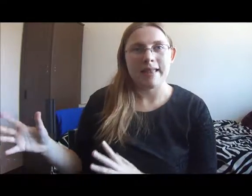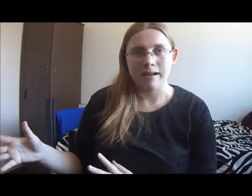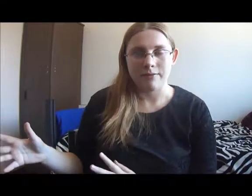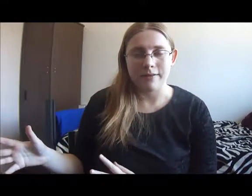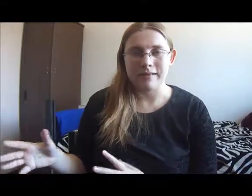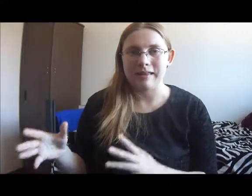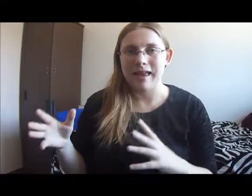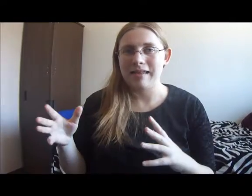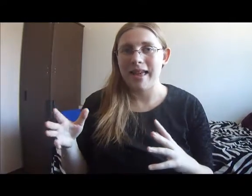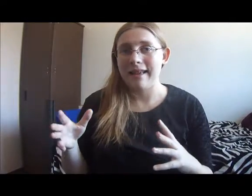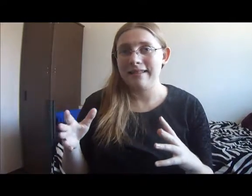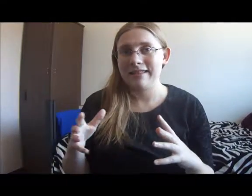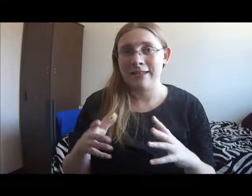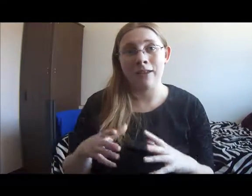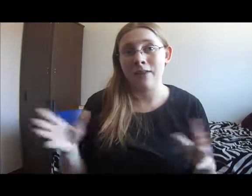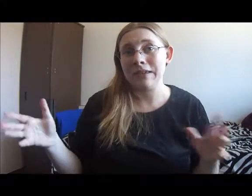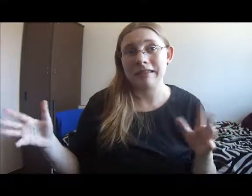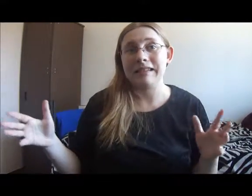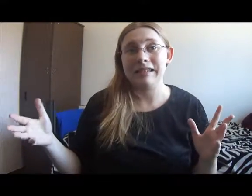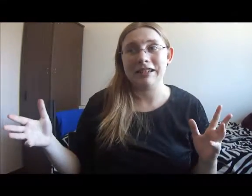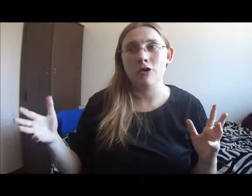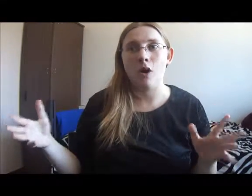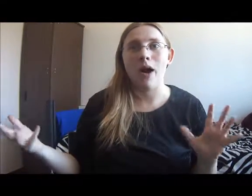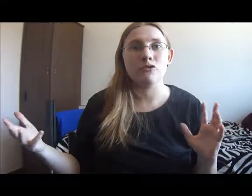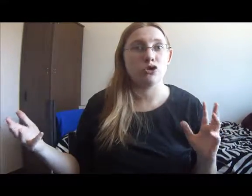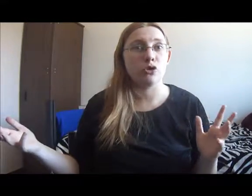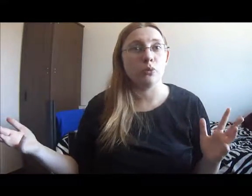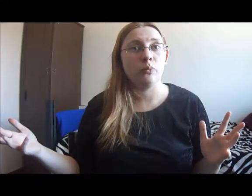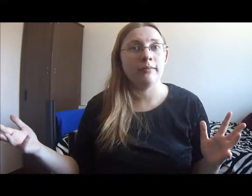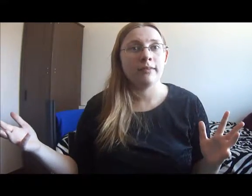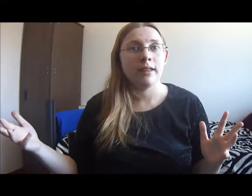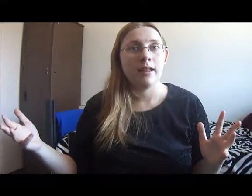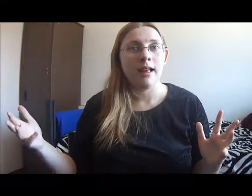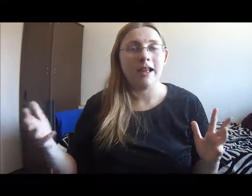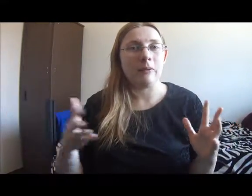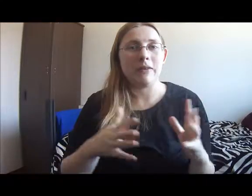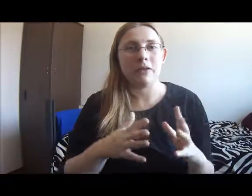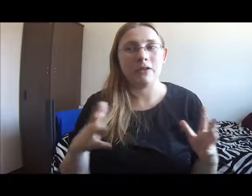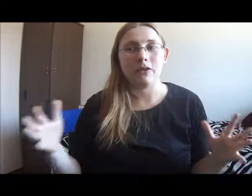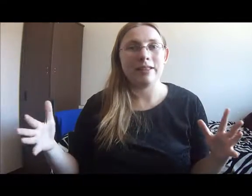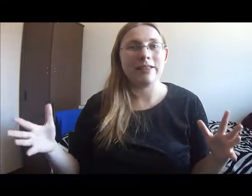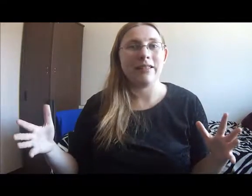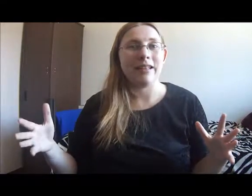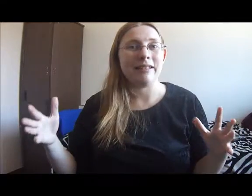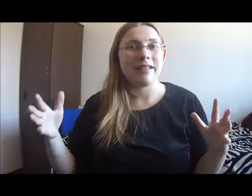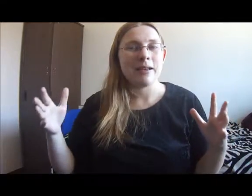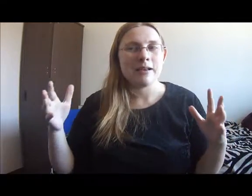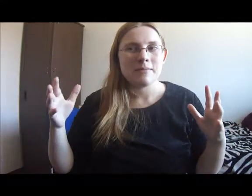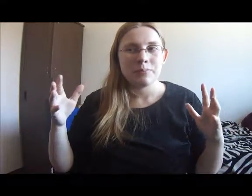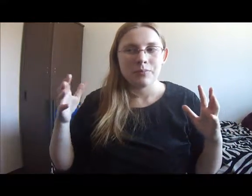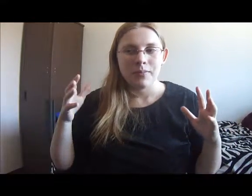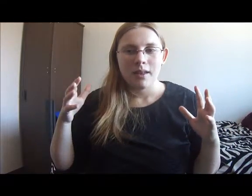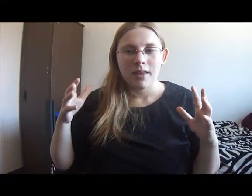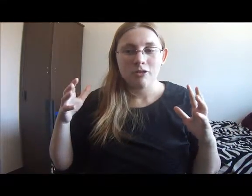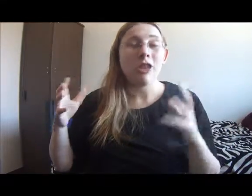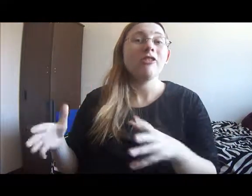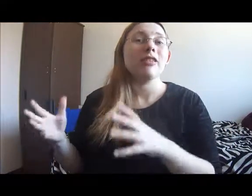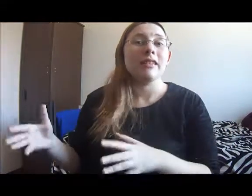sacrifices. And that's obviously not true. As we sort of look at these things. Generally